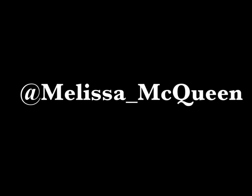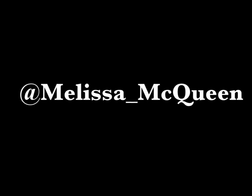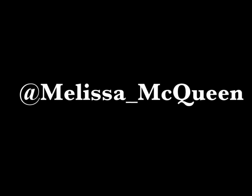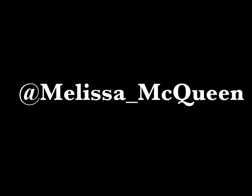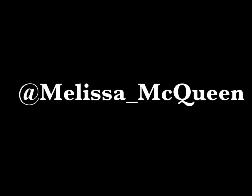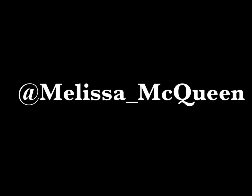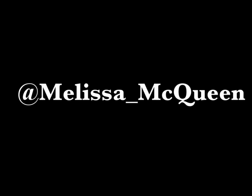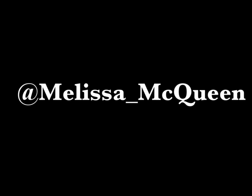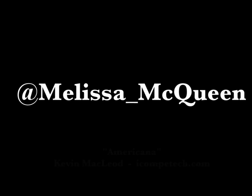Yeah!